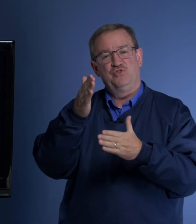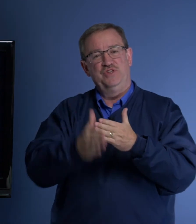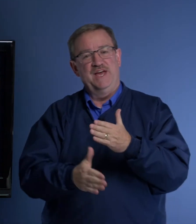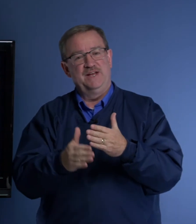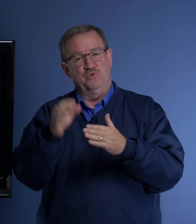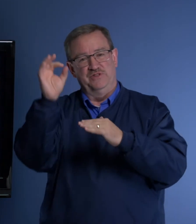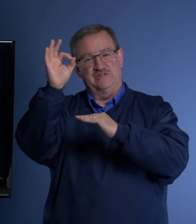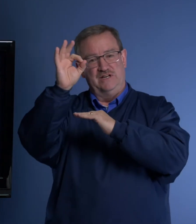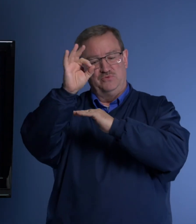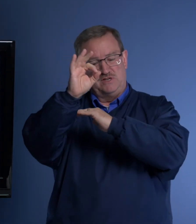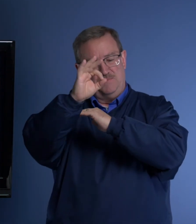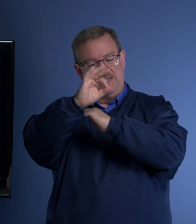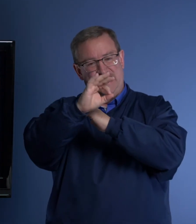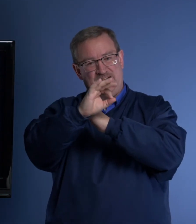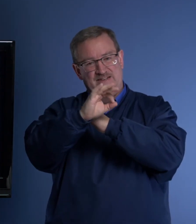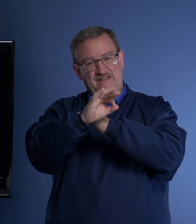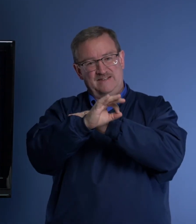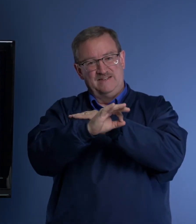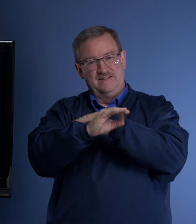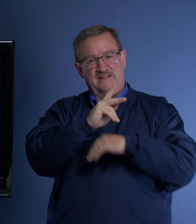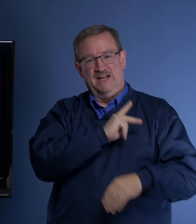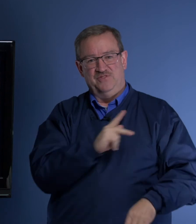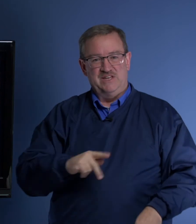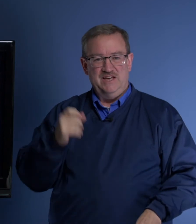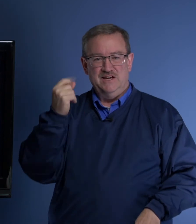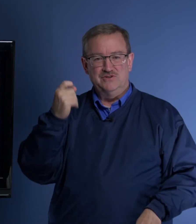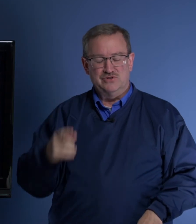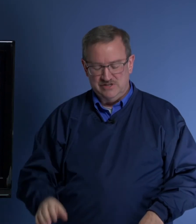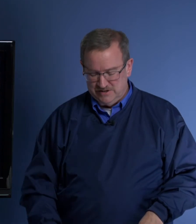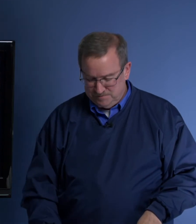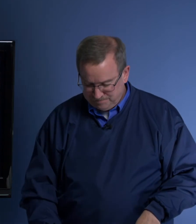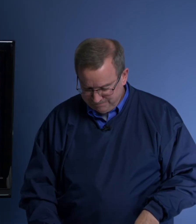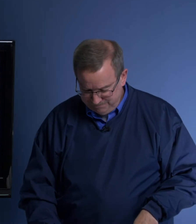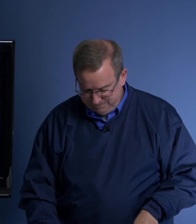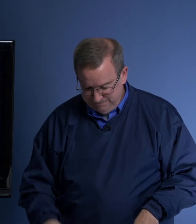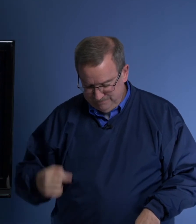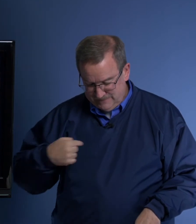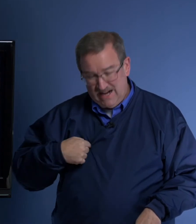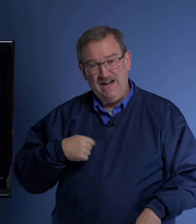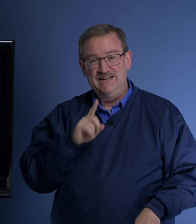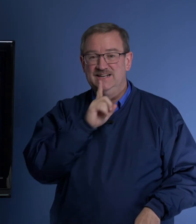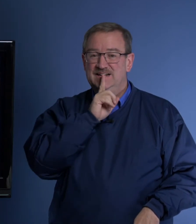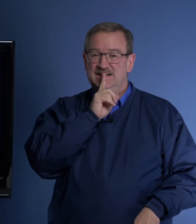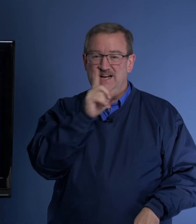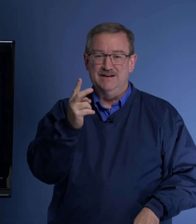to the end when the sun was coming down and the king understood. I am